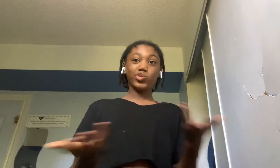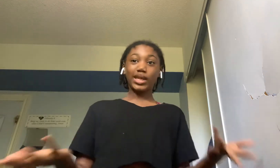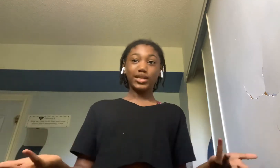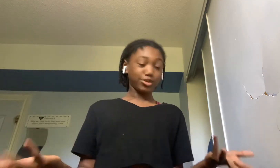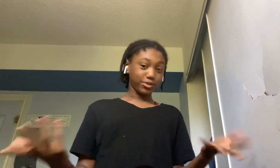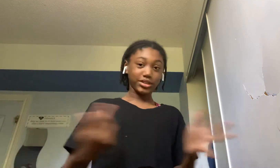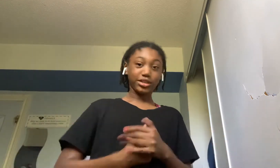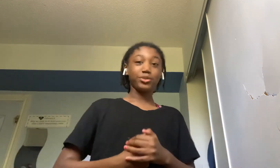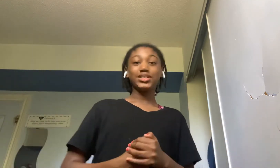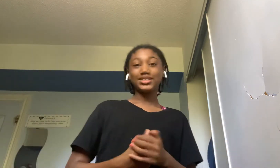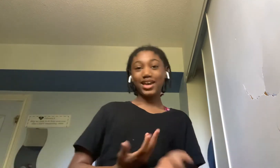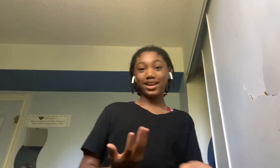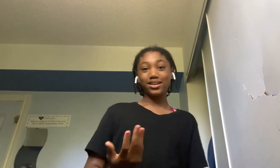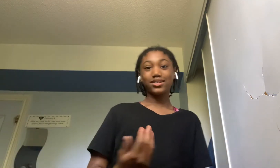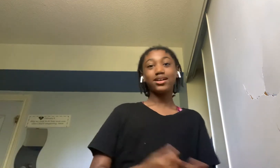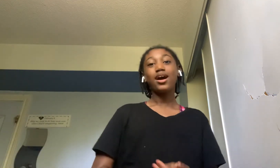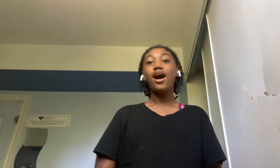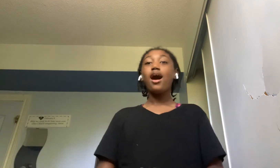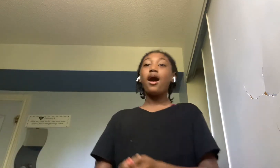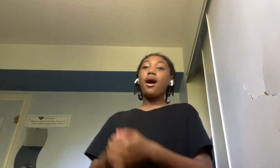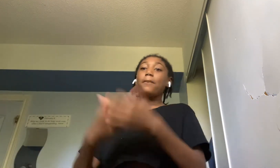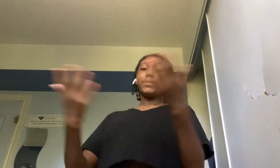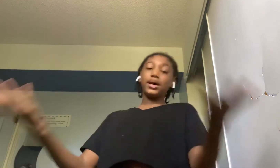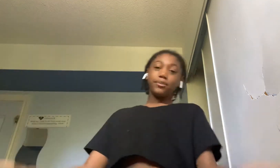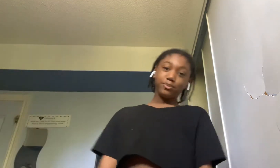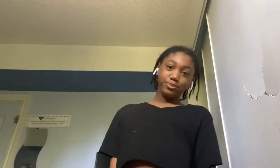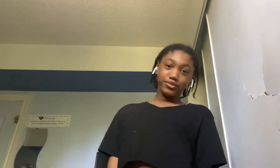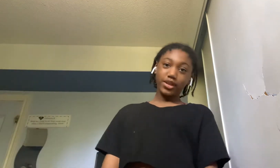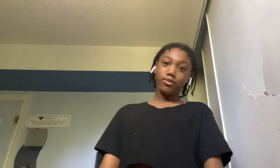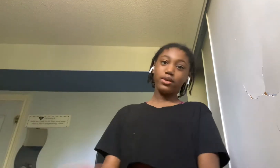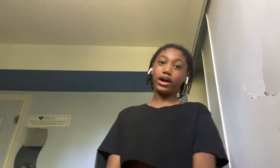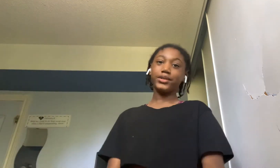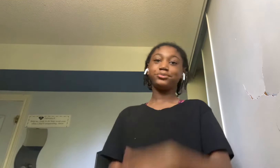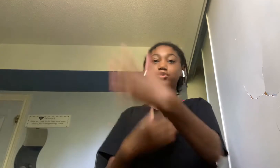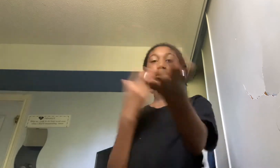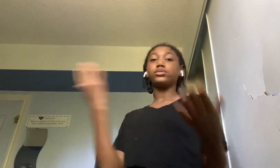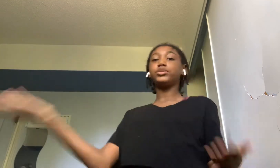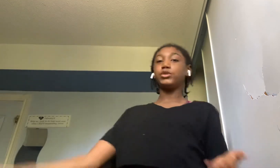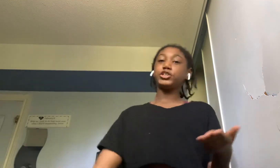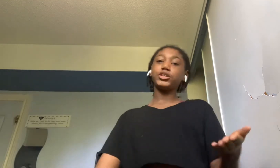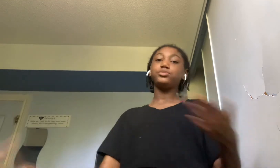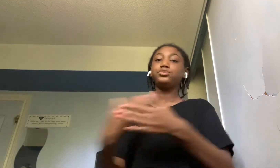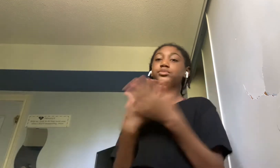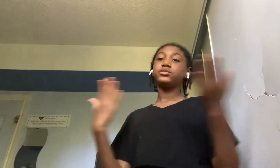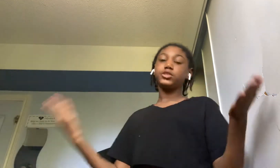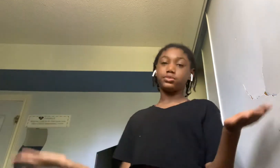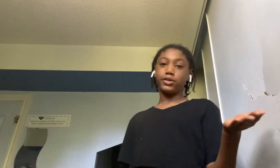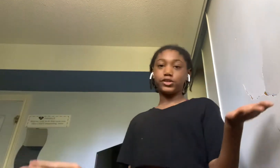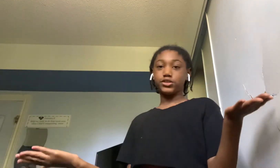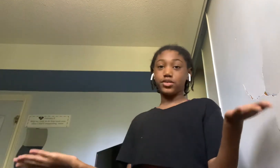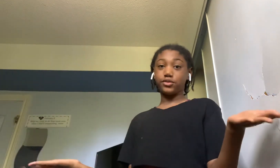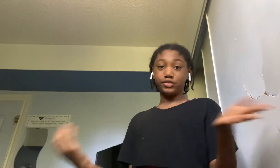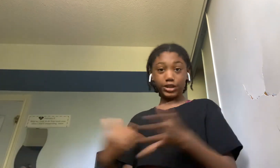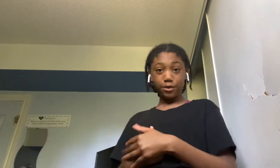don't really know what to say but hi welcome to my channel this is my first ever video